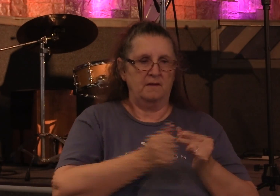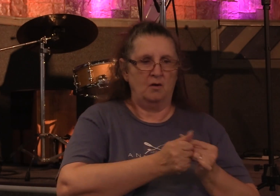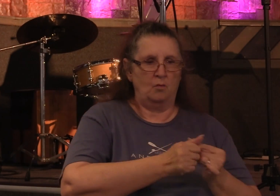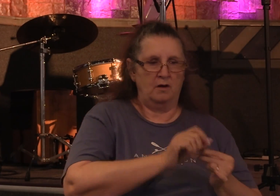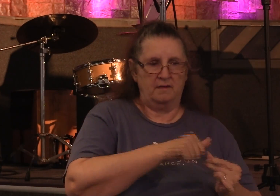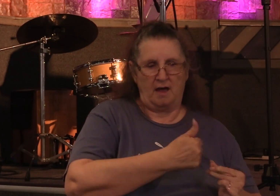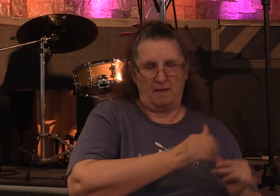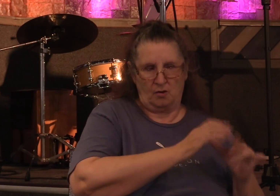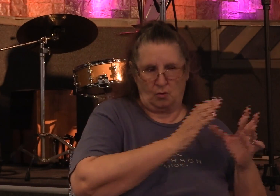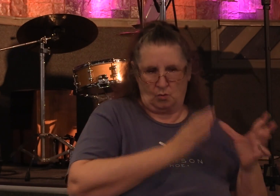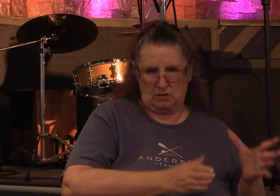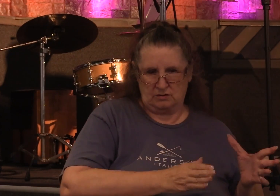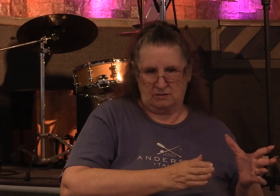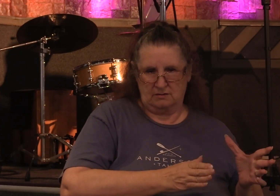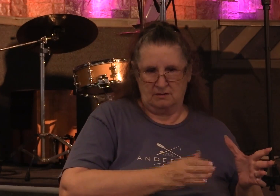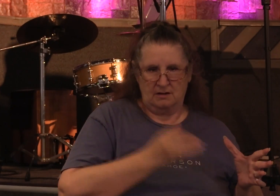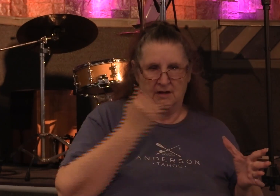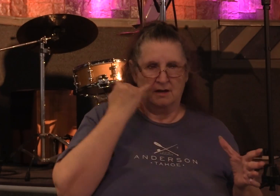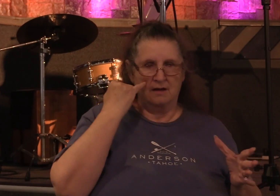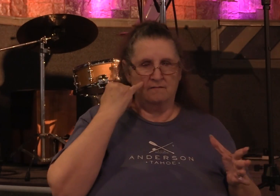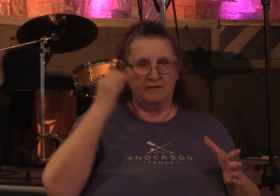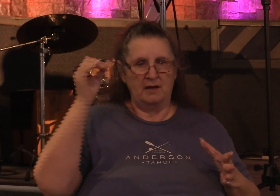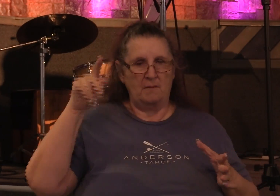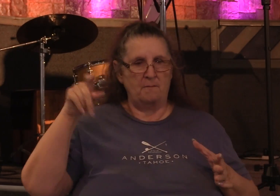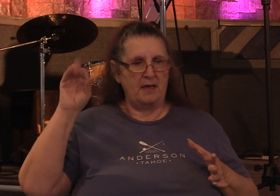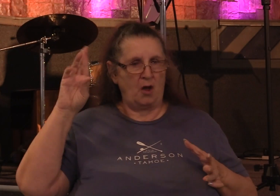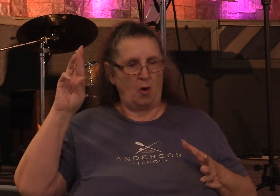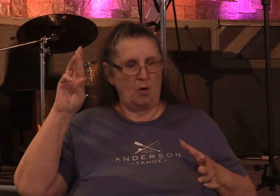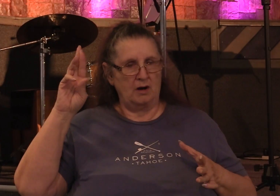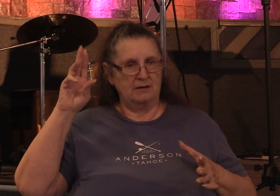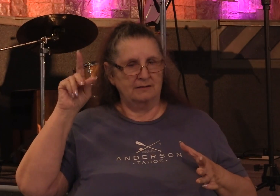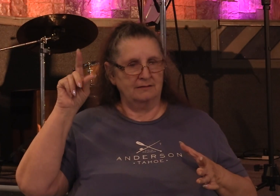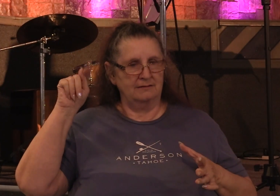but if they had a pet parrot in their house well they probably wouldn't want you around that bird